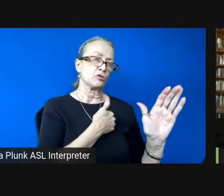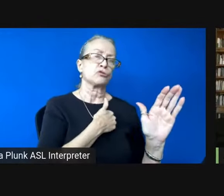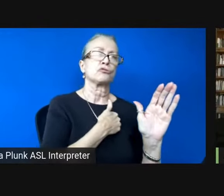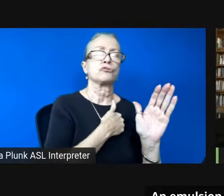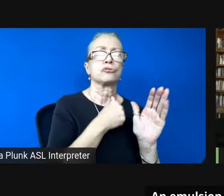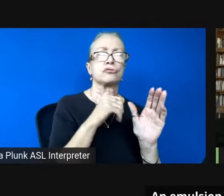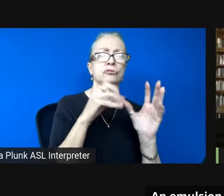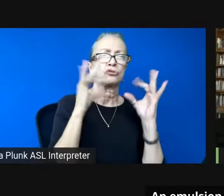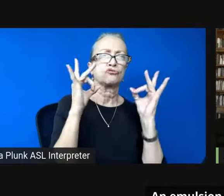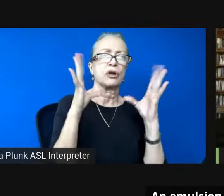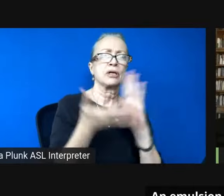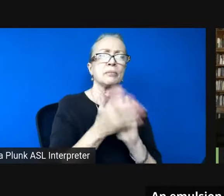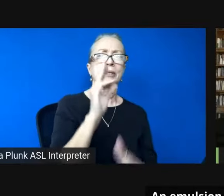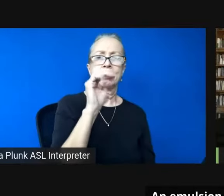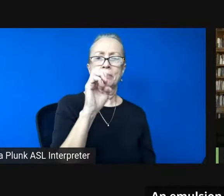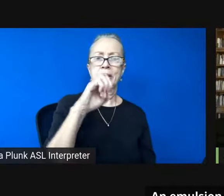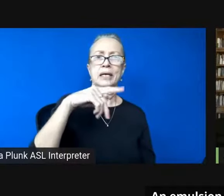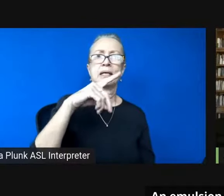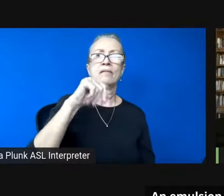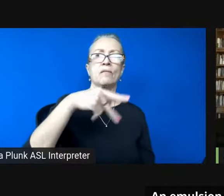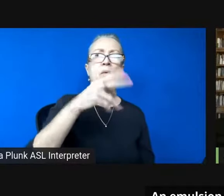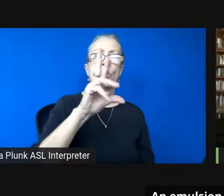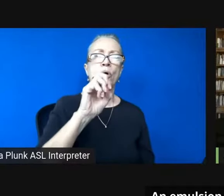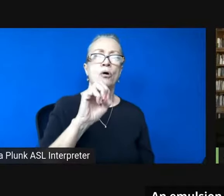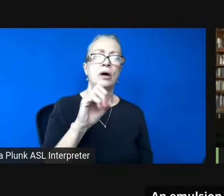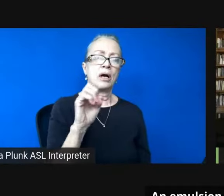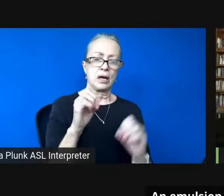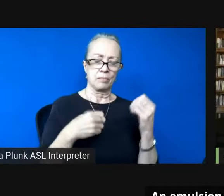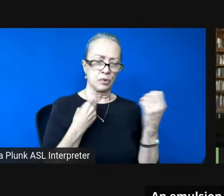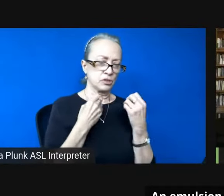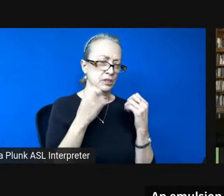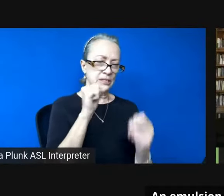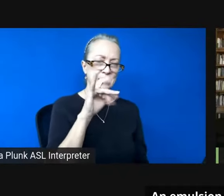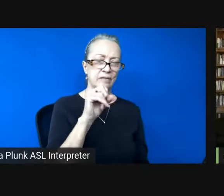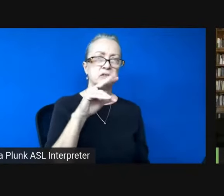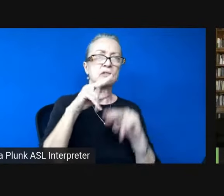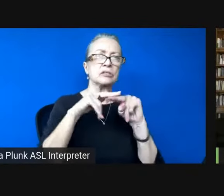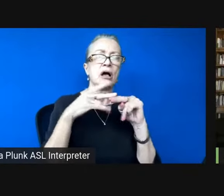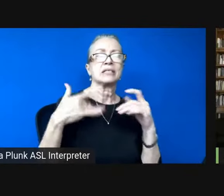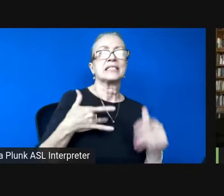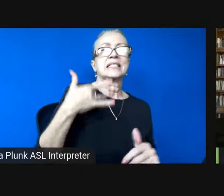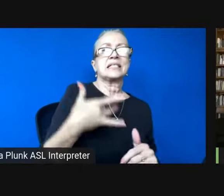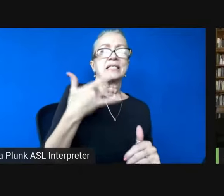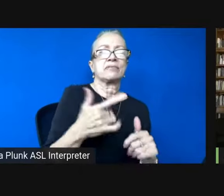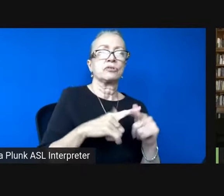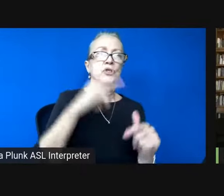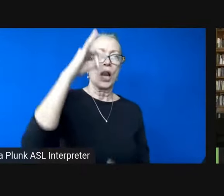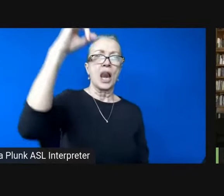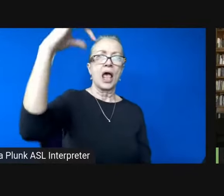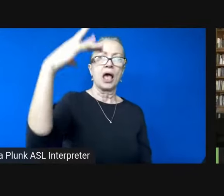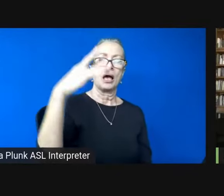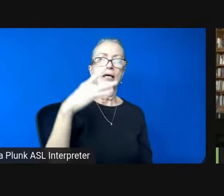an emulsion of silver salts sensitive to light laughter in the